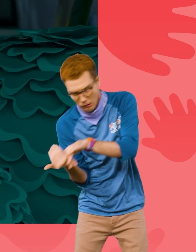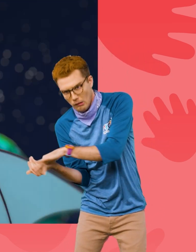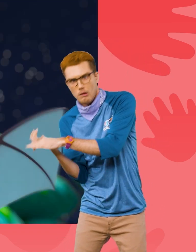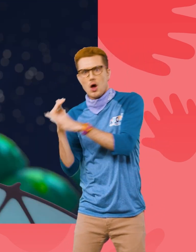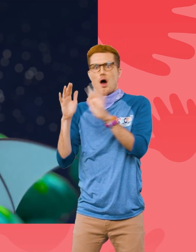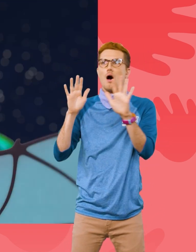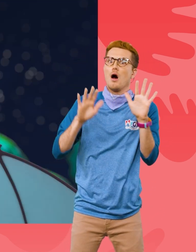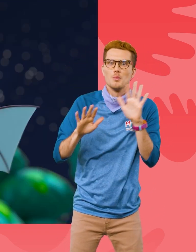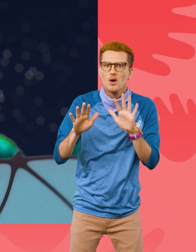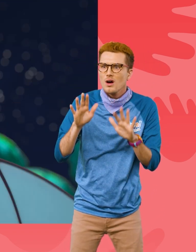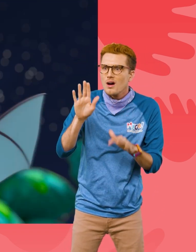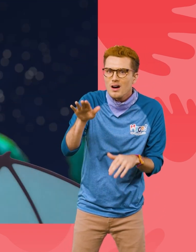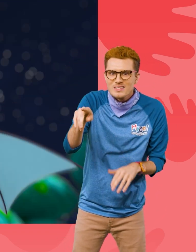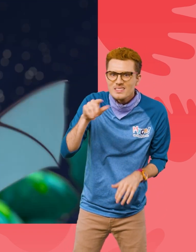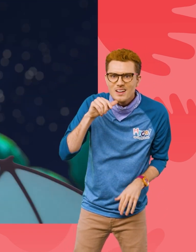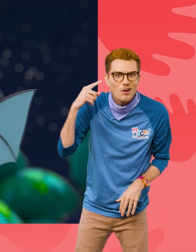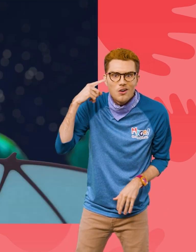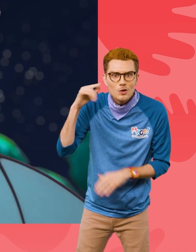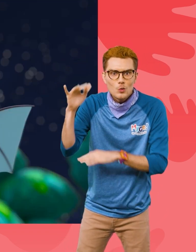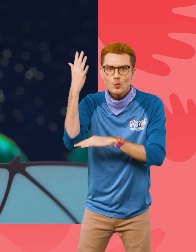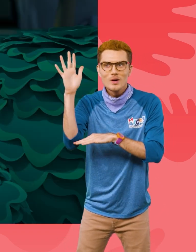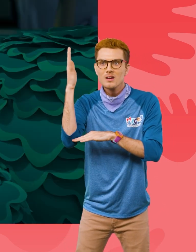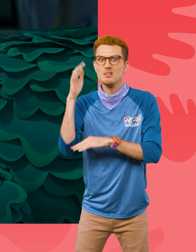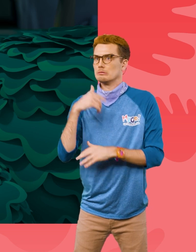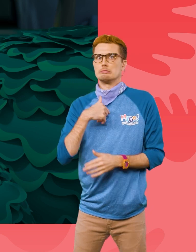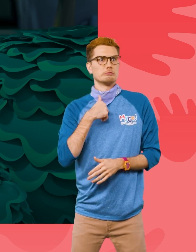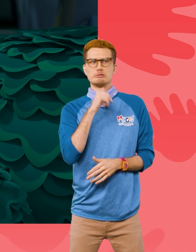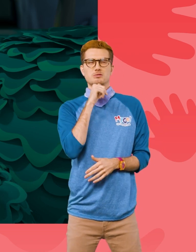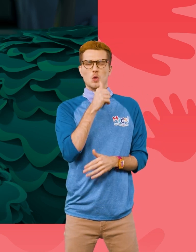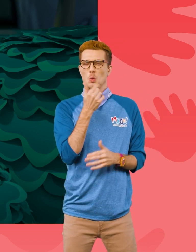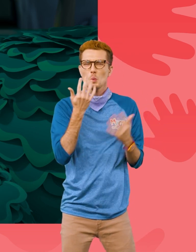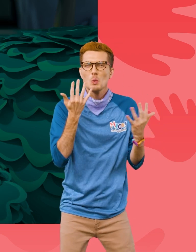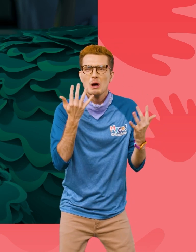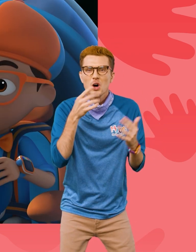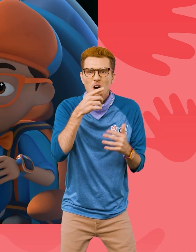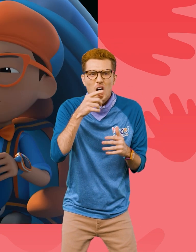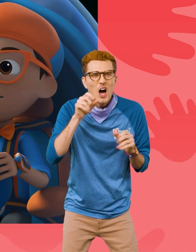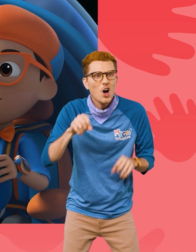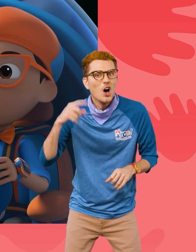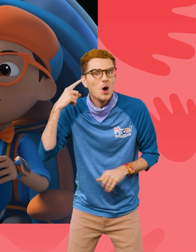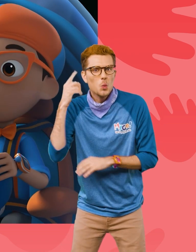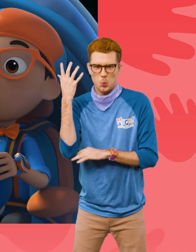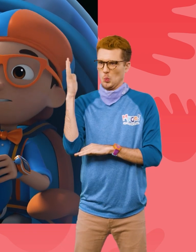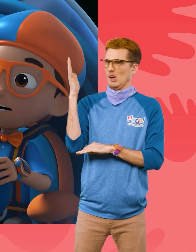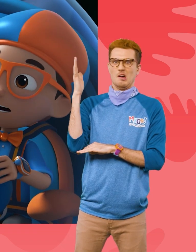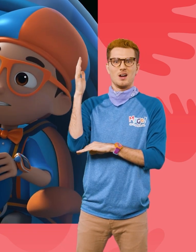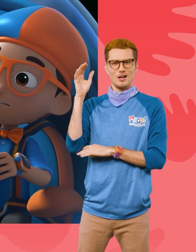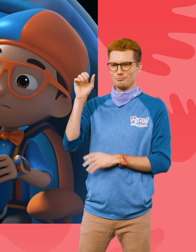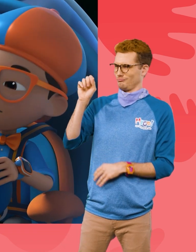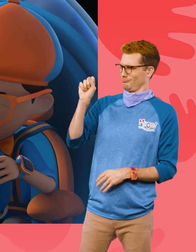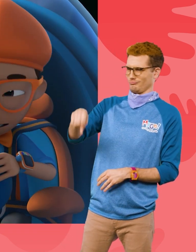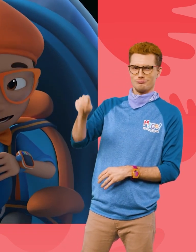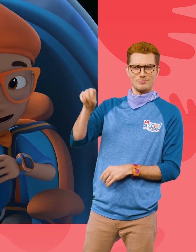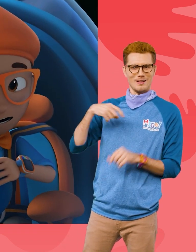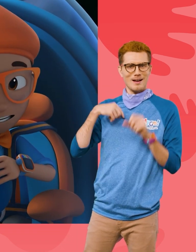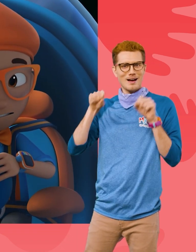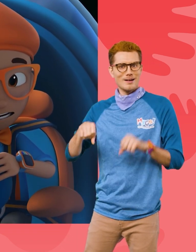Flippi! Didn't you hear that tree? No! I didn't! Wait! Did you say, hear the